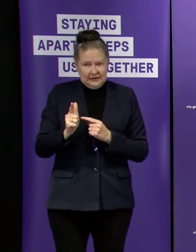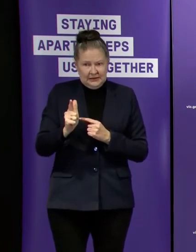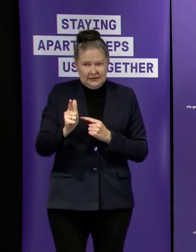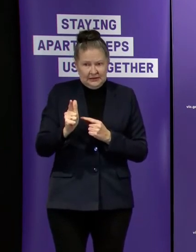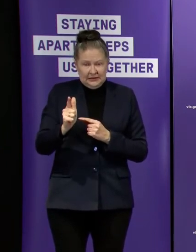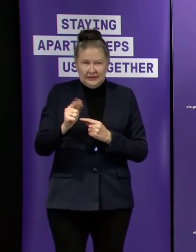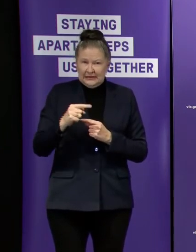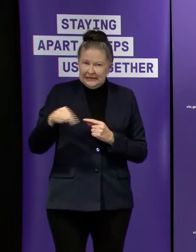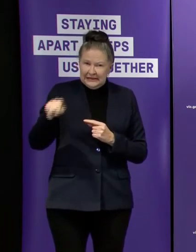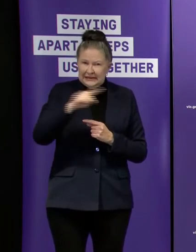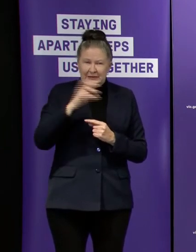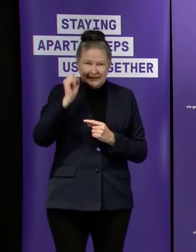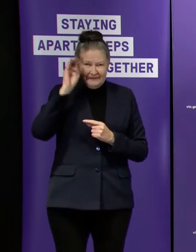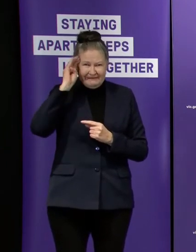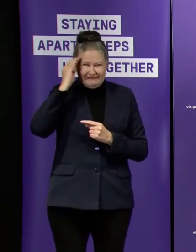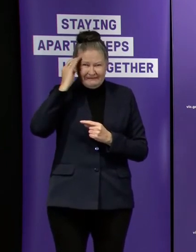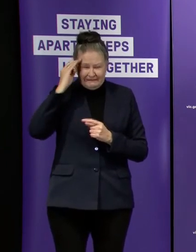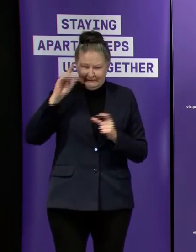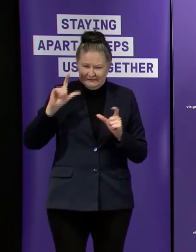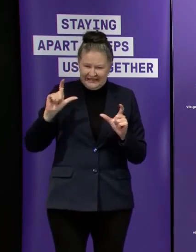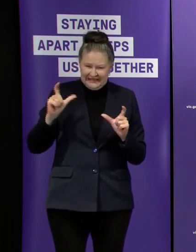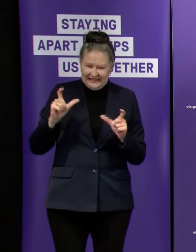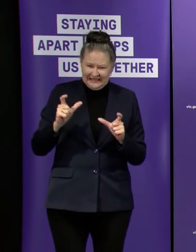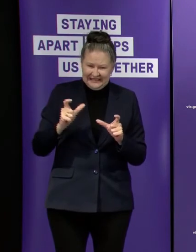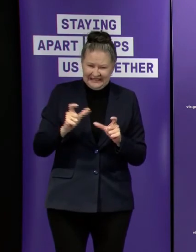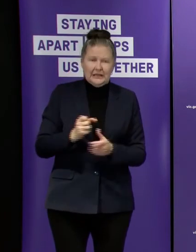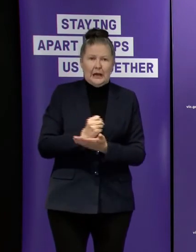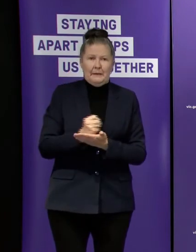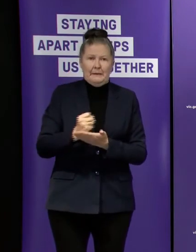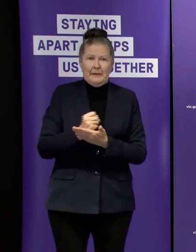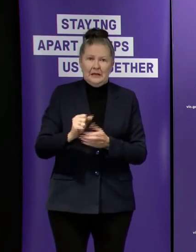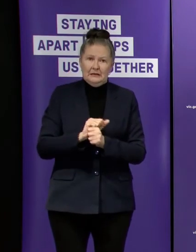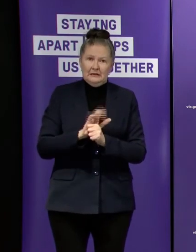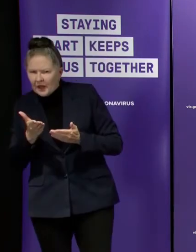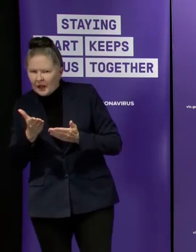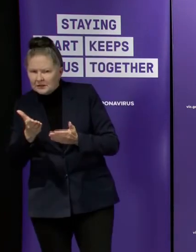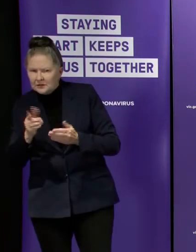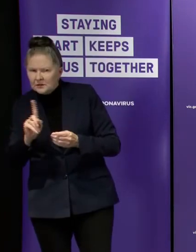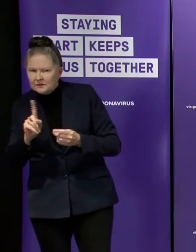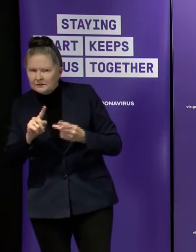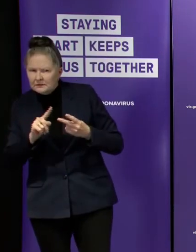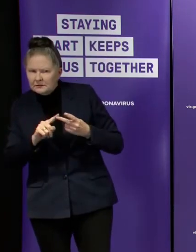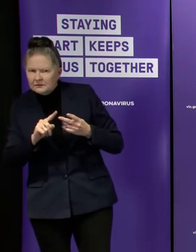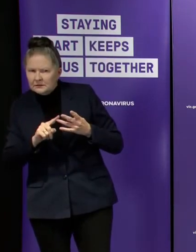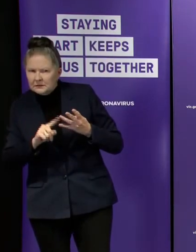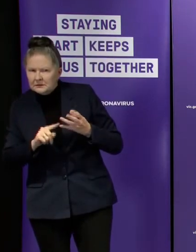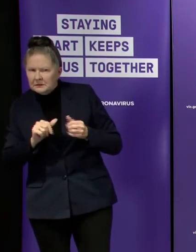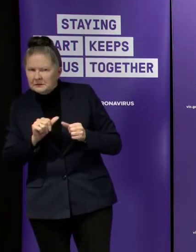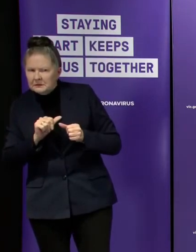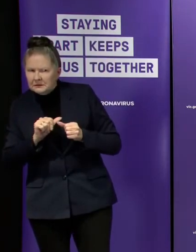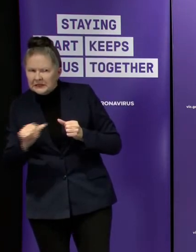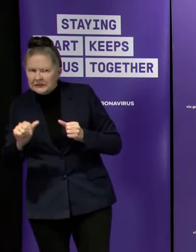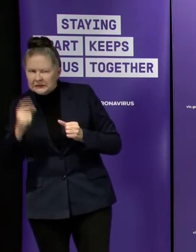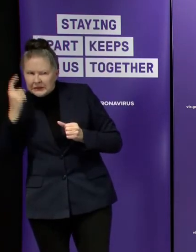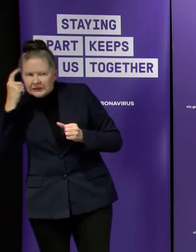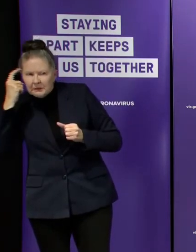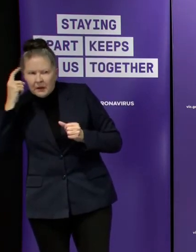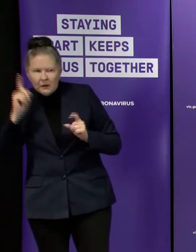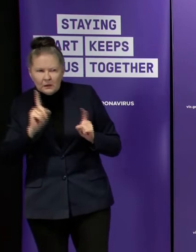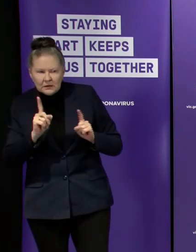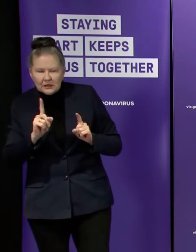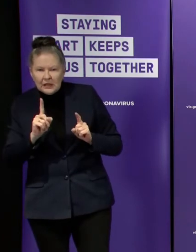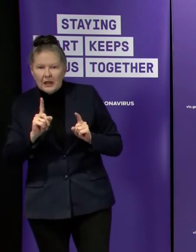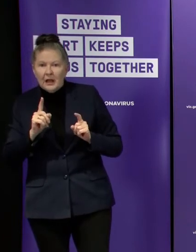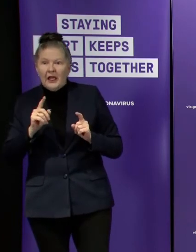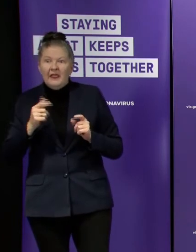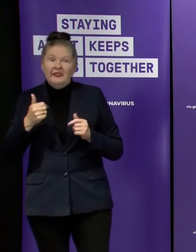possibly can to drive those numbers down and then down further and then there'll be a time where we and then of course debates will then start again about whether you're opening